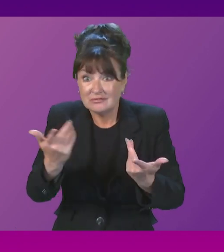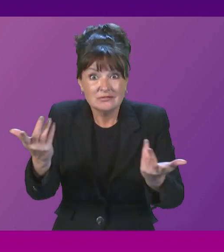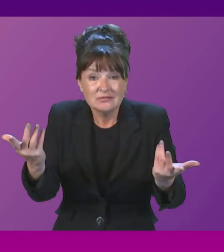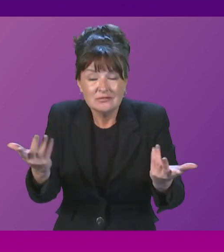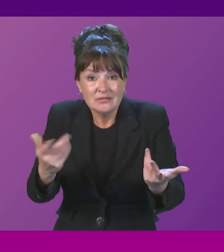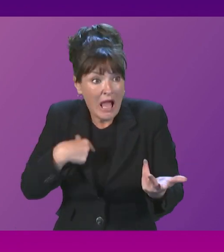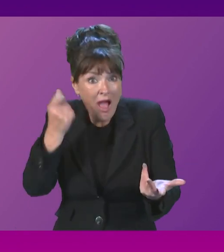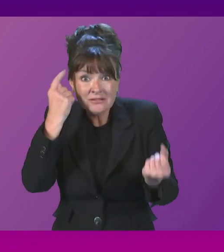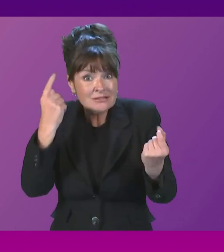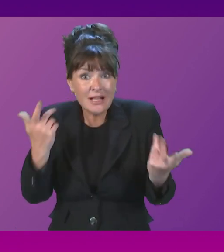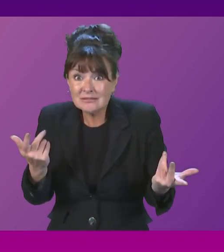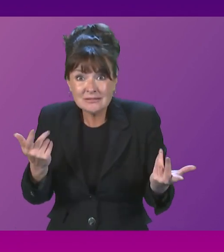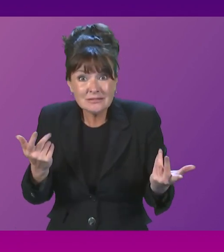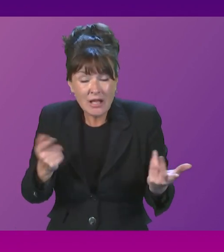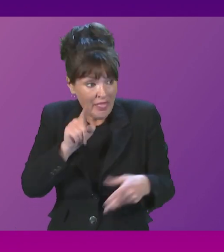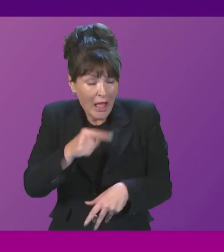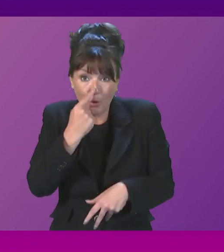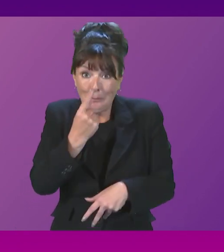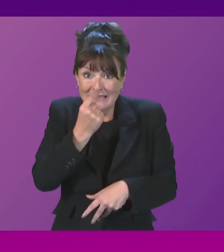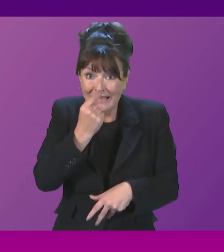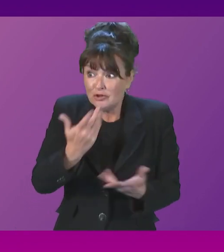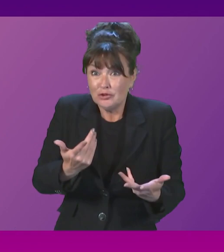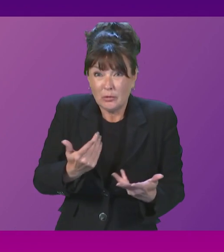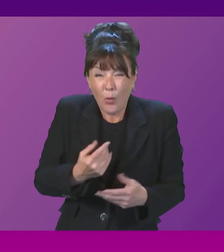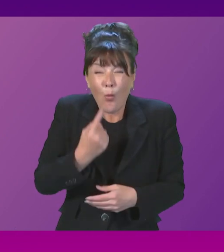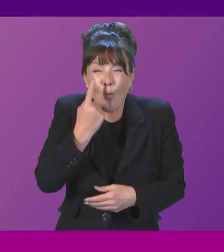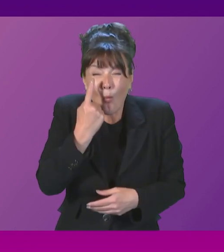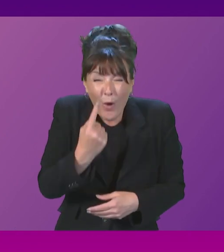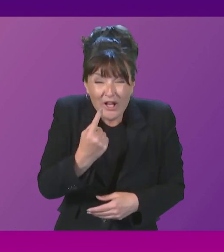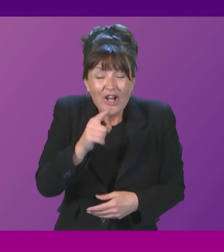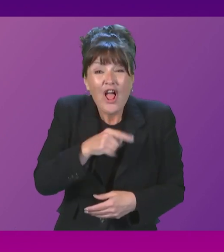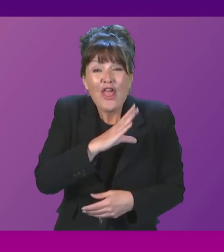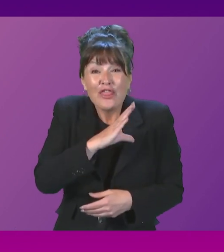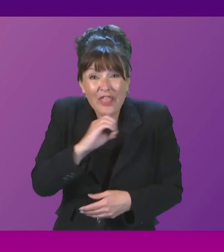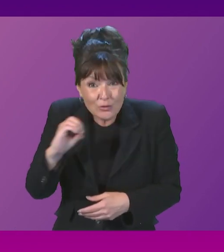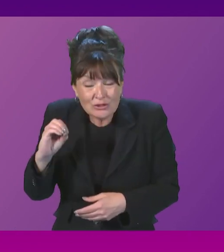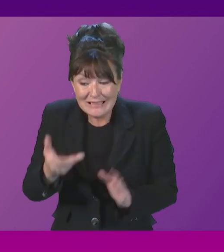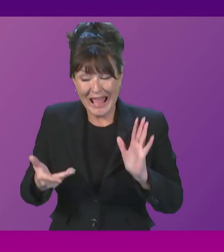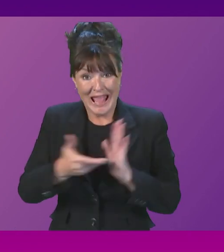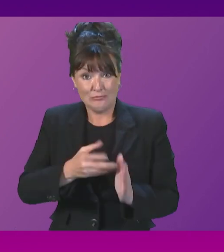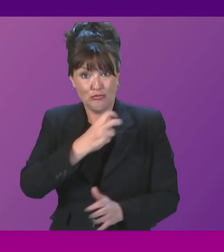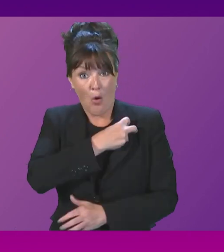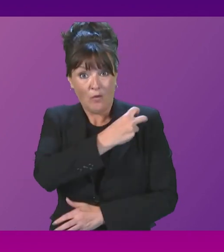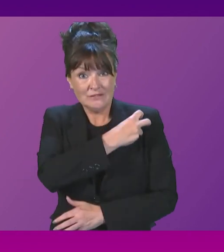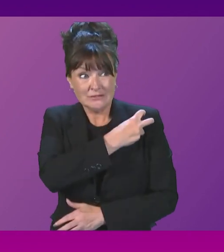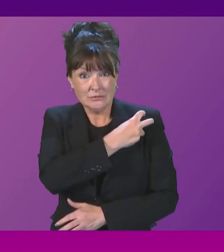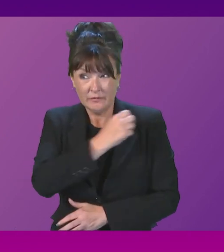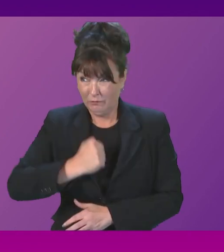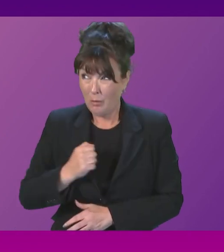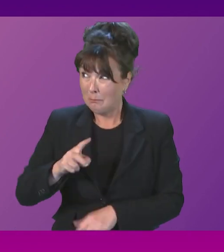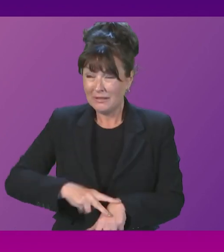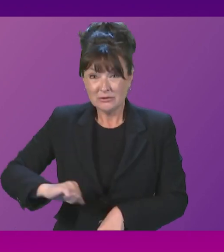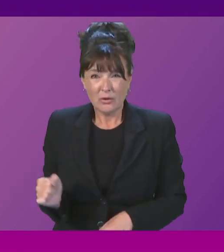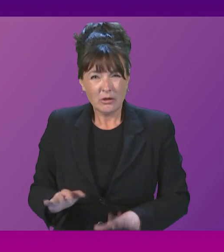I understand that that could be potentially up to 1,000 additional officers from our service. And bear in mind, First